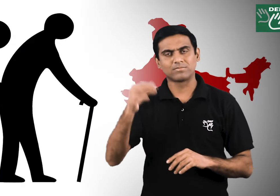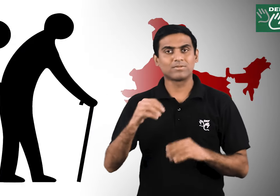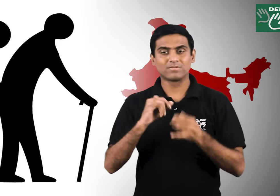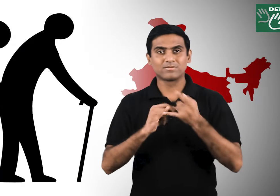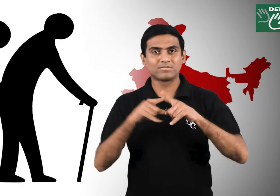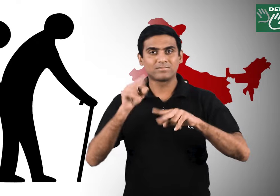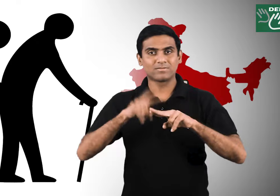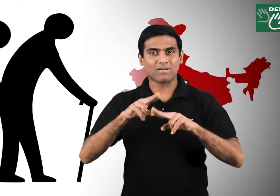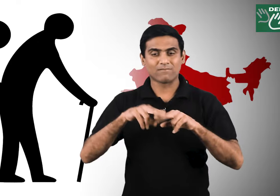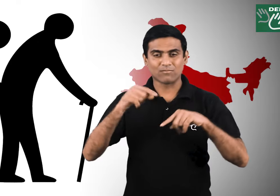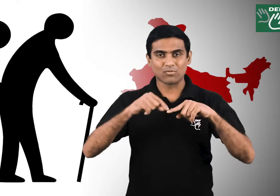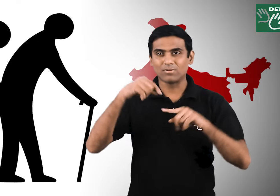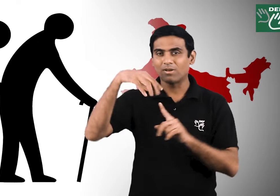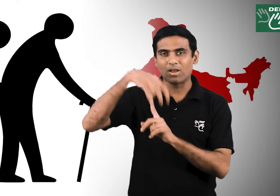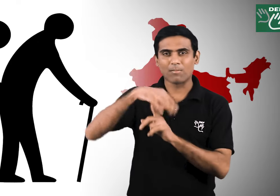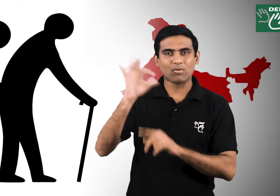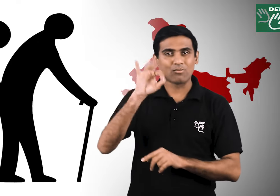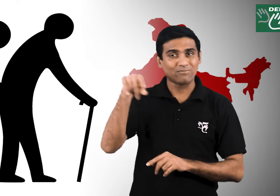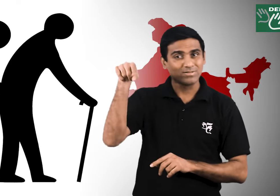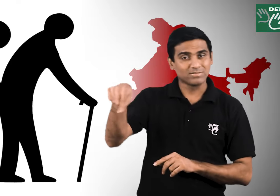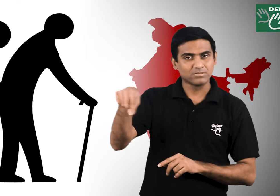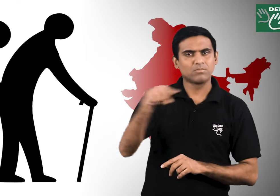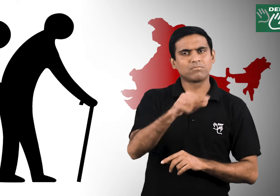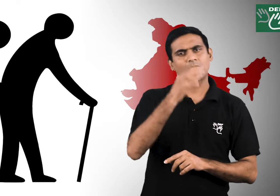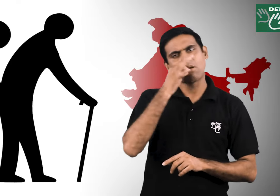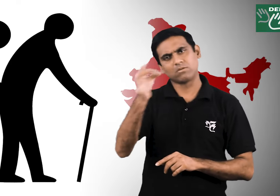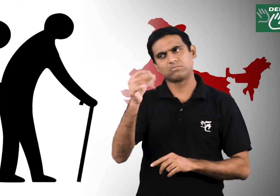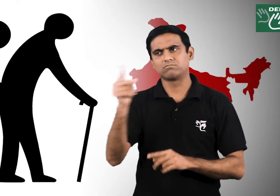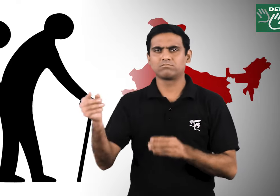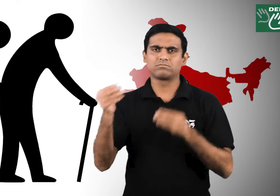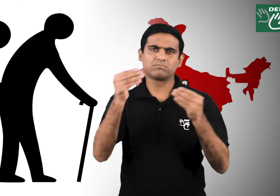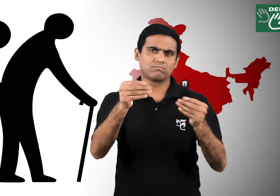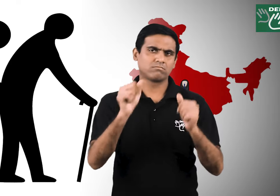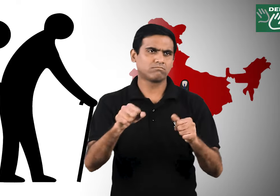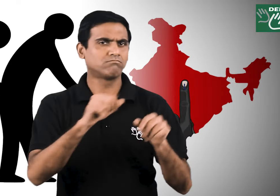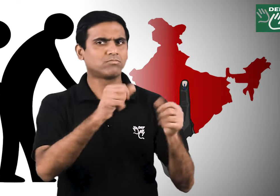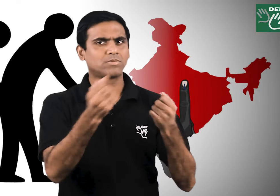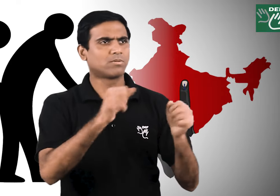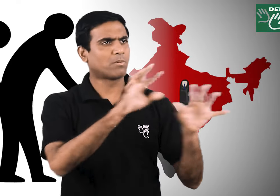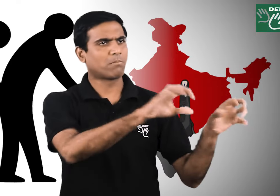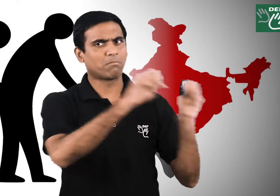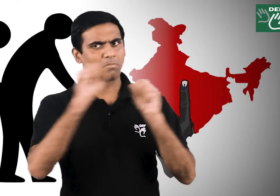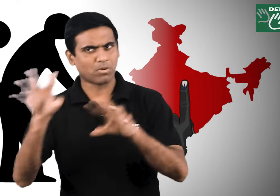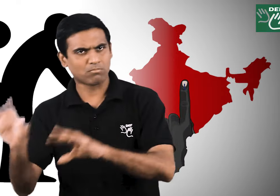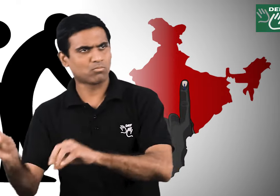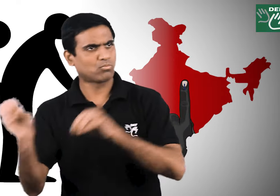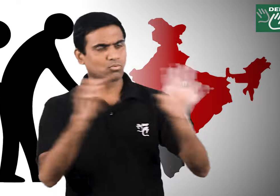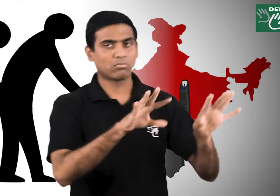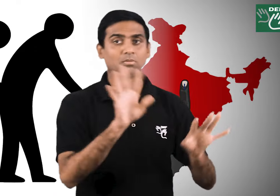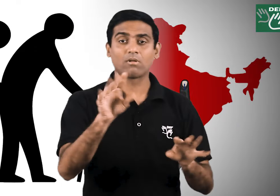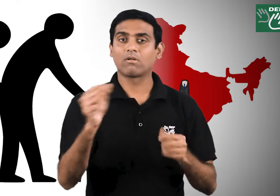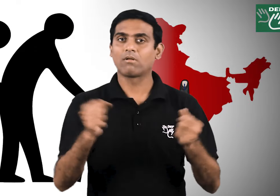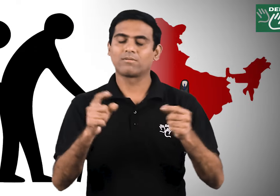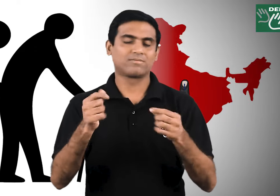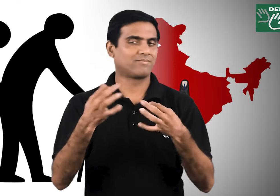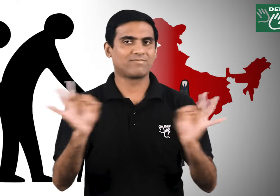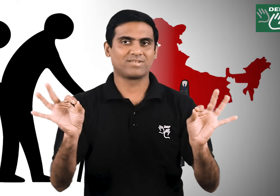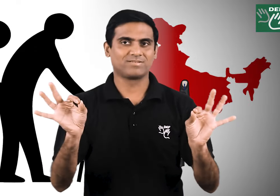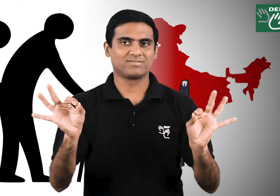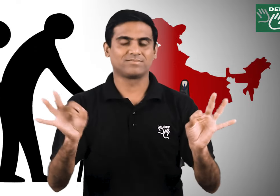can ask the polling with officer to help in arranging transportation for you it is free of cost